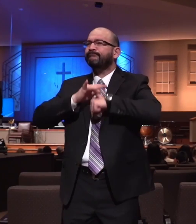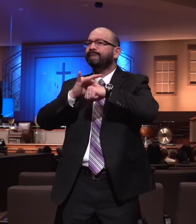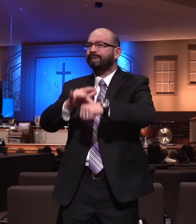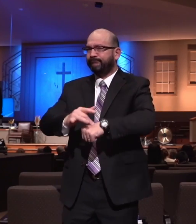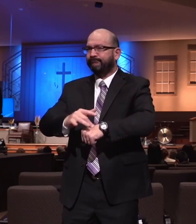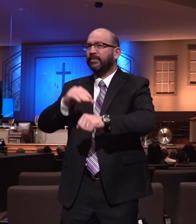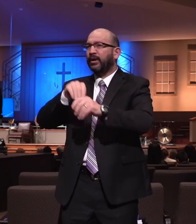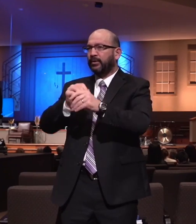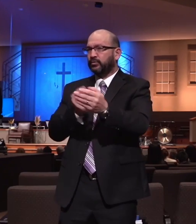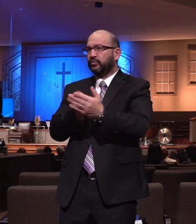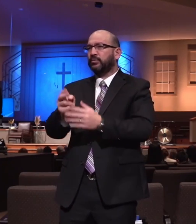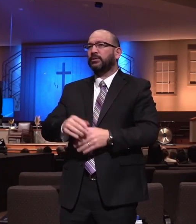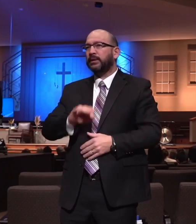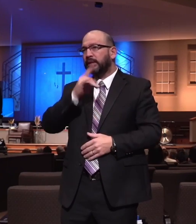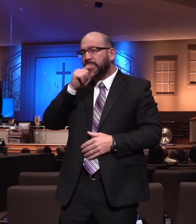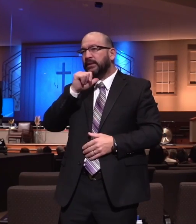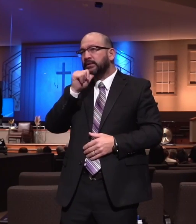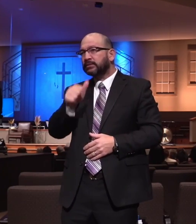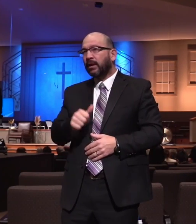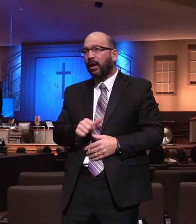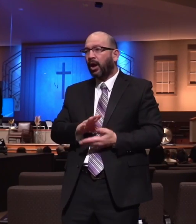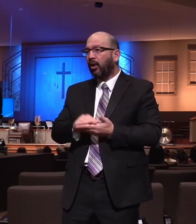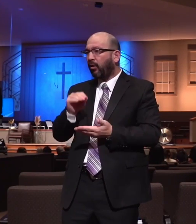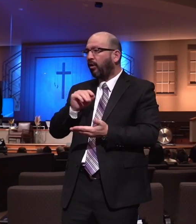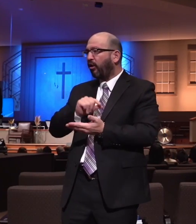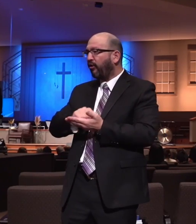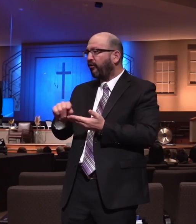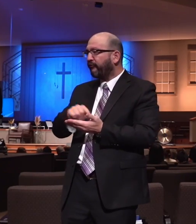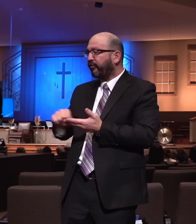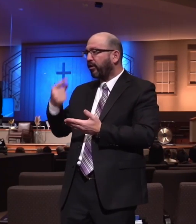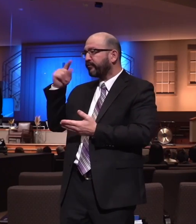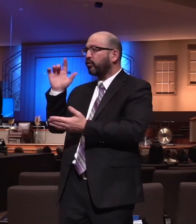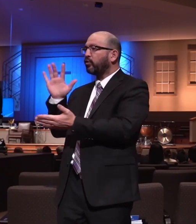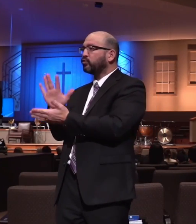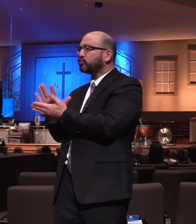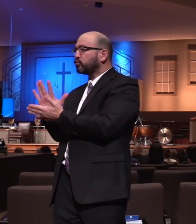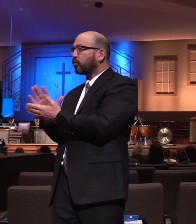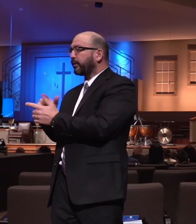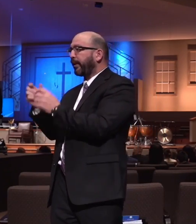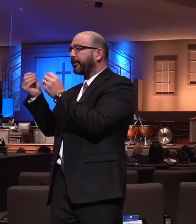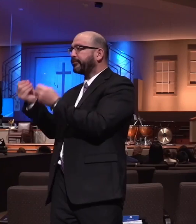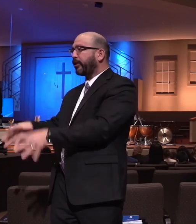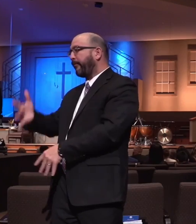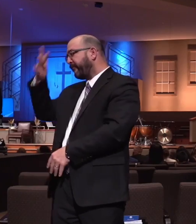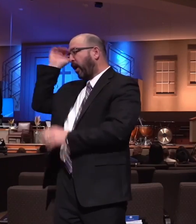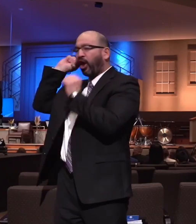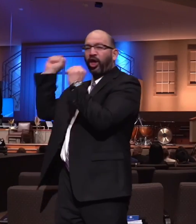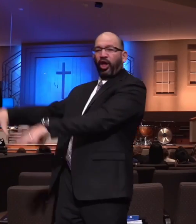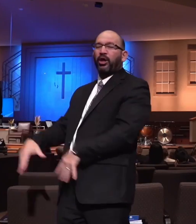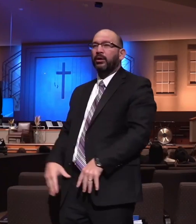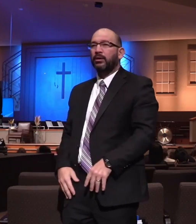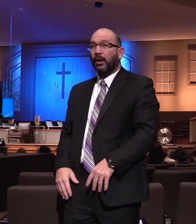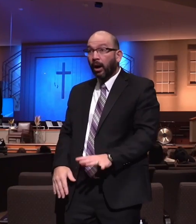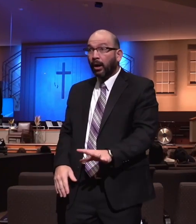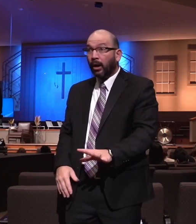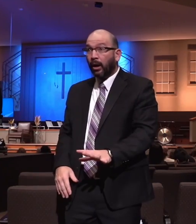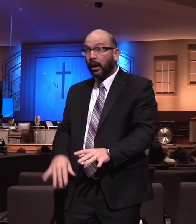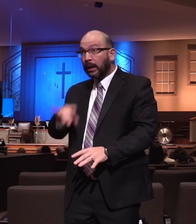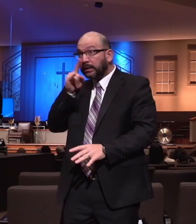the kids are not just learning some verses for the Bible test. That's good. And one of the dangers, moms and dads, of kids in a great youth group